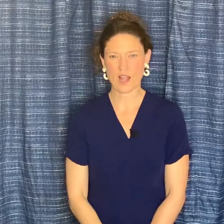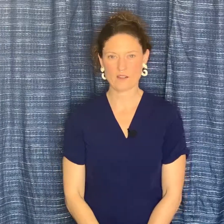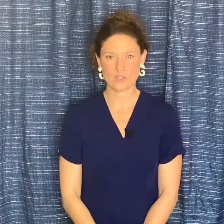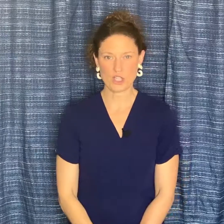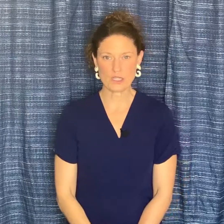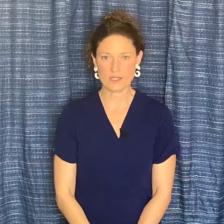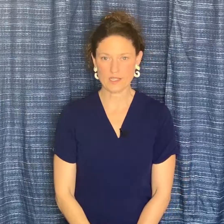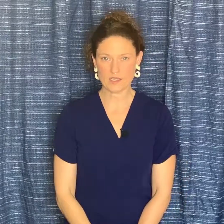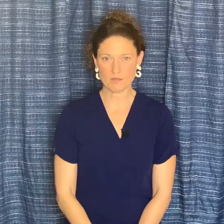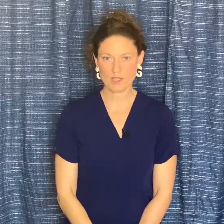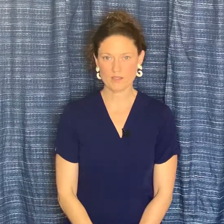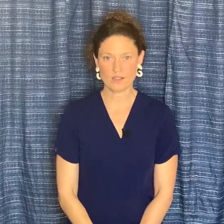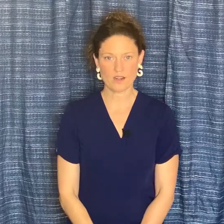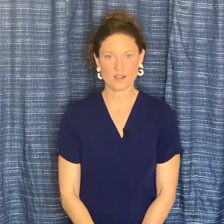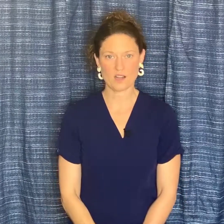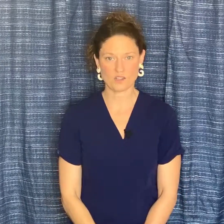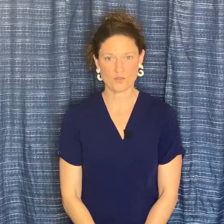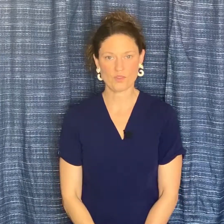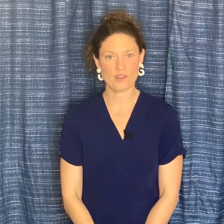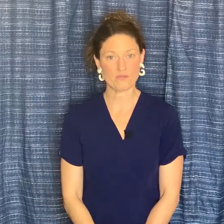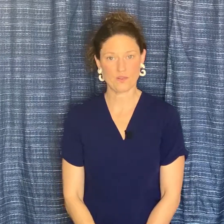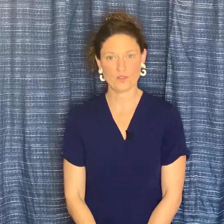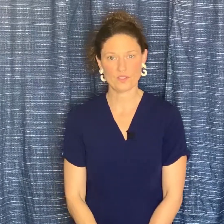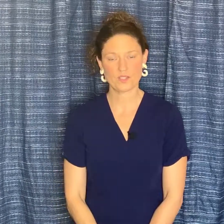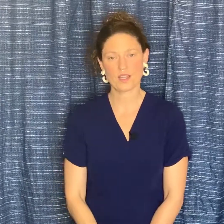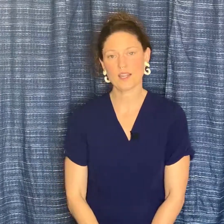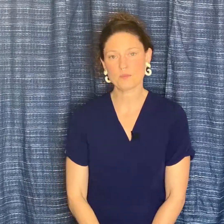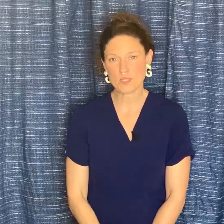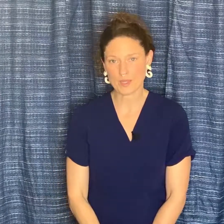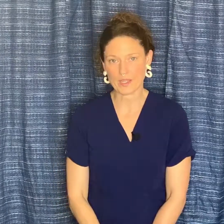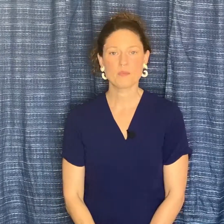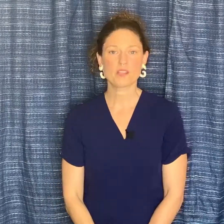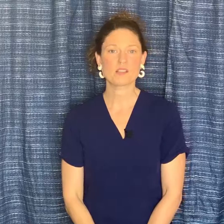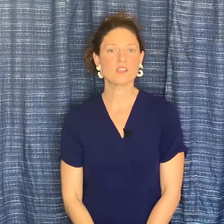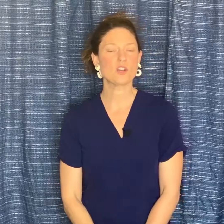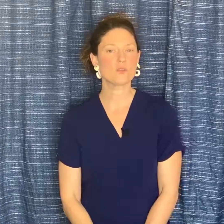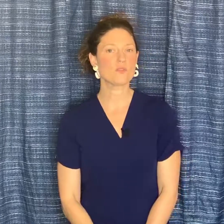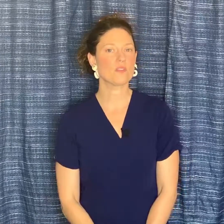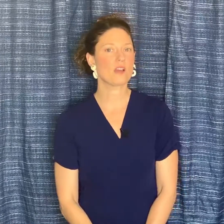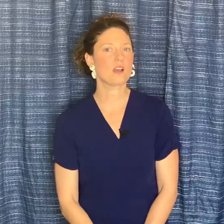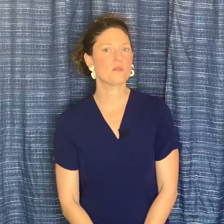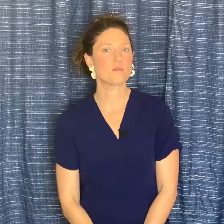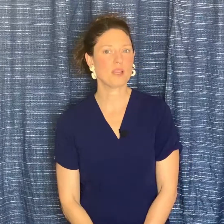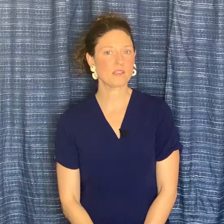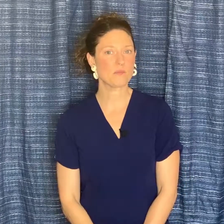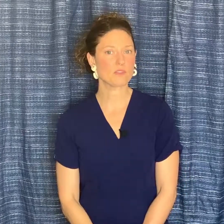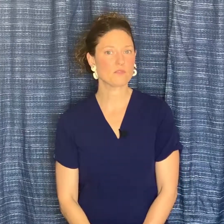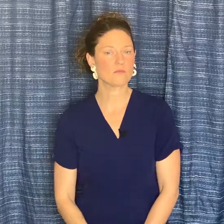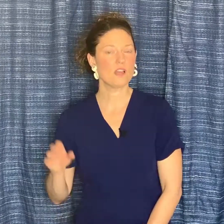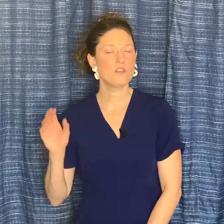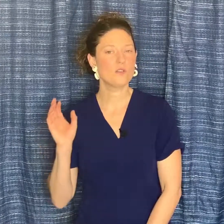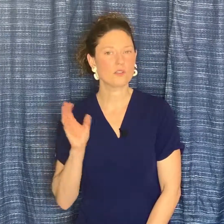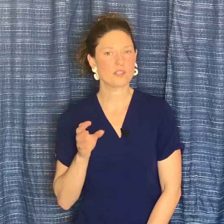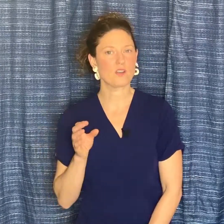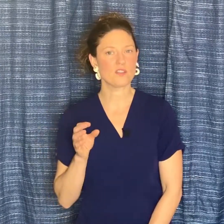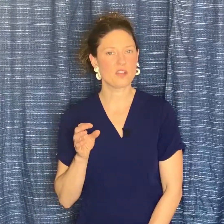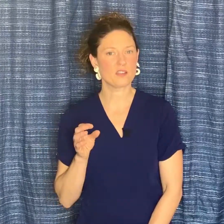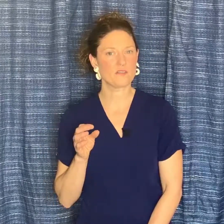kind of cheesy to me and unnatural at first, I kept doing it because I know that pessimism and noticing all the negative